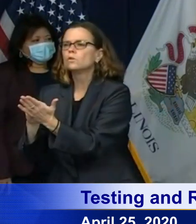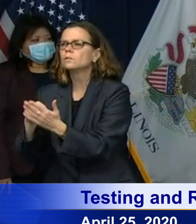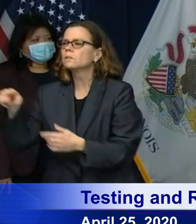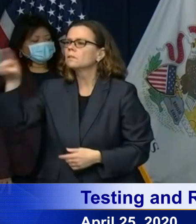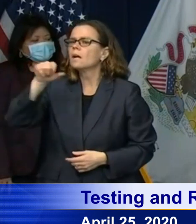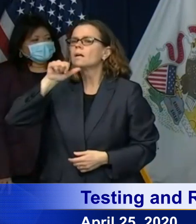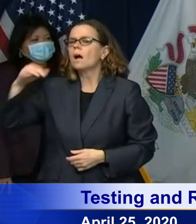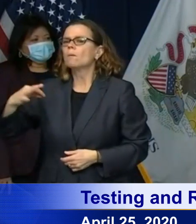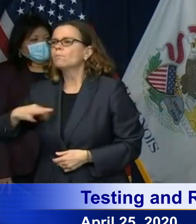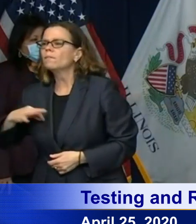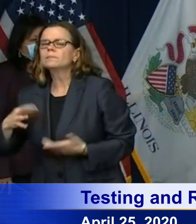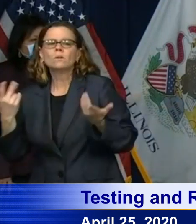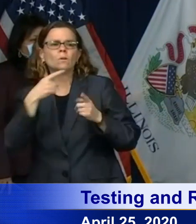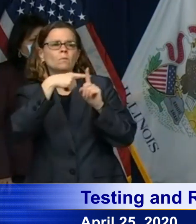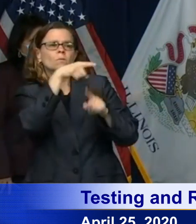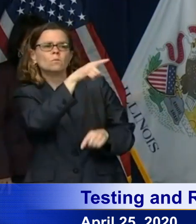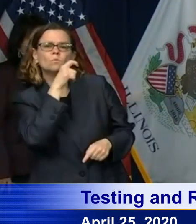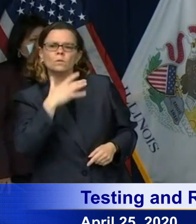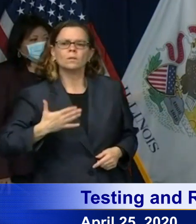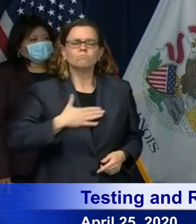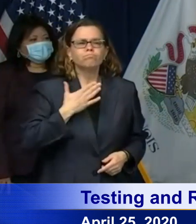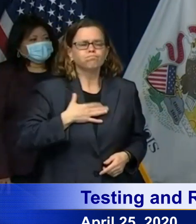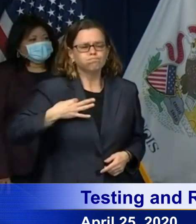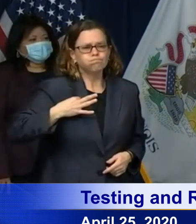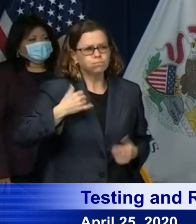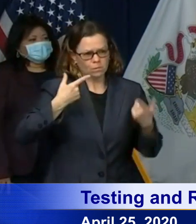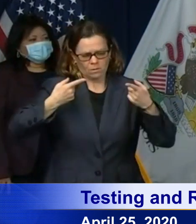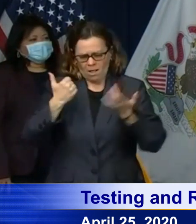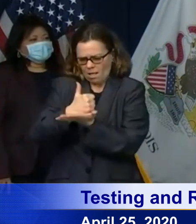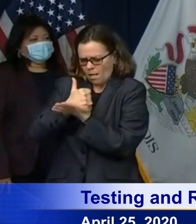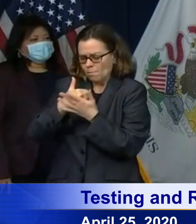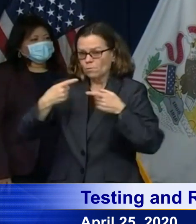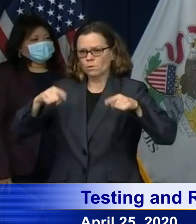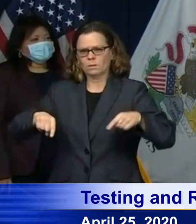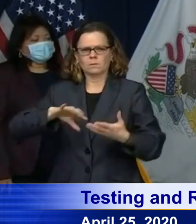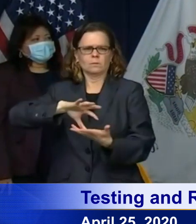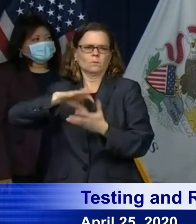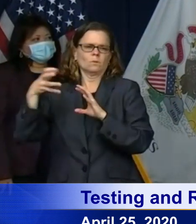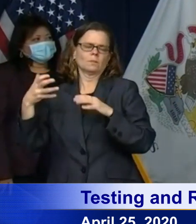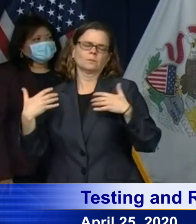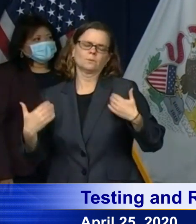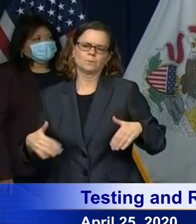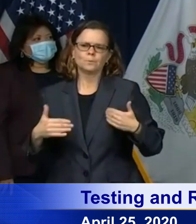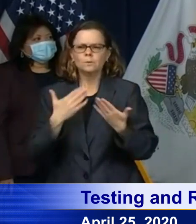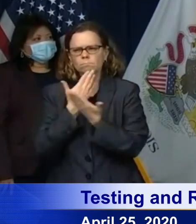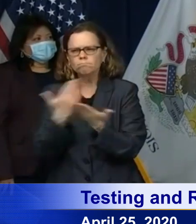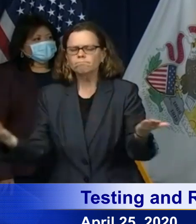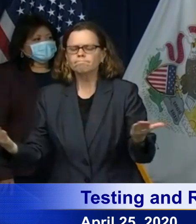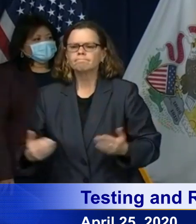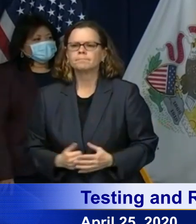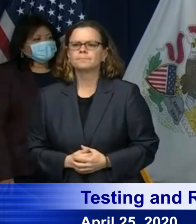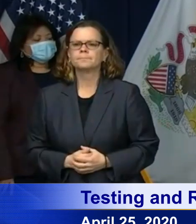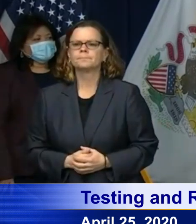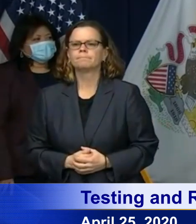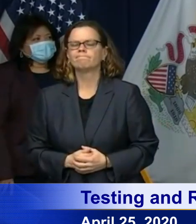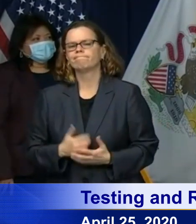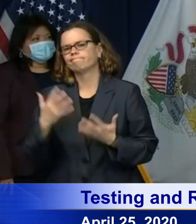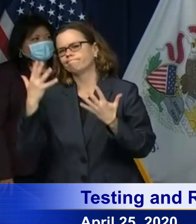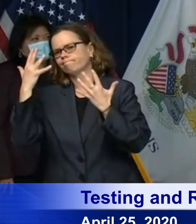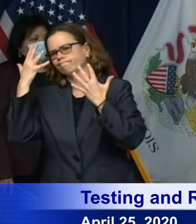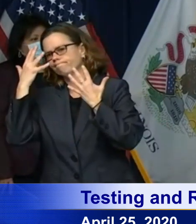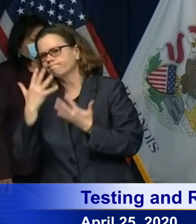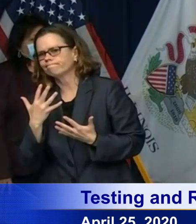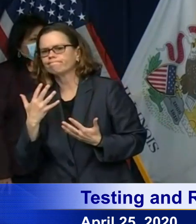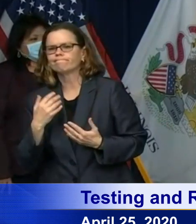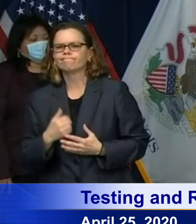who are helping during this unprecedented time i hate to have to do this but i'd like to address some